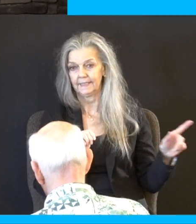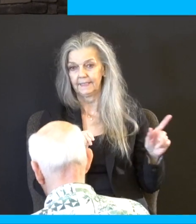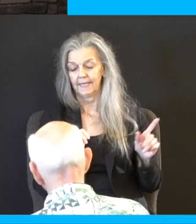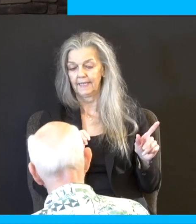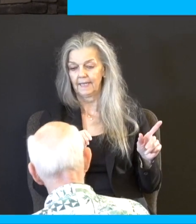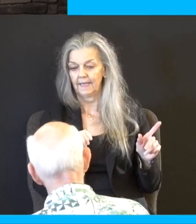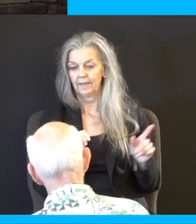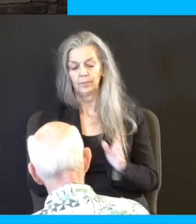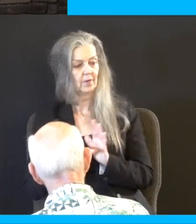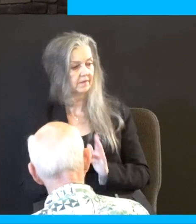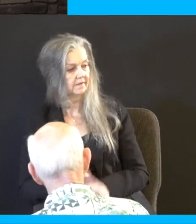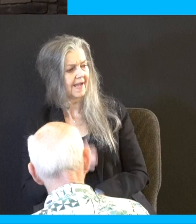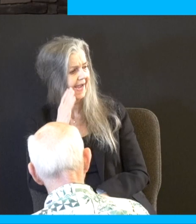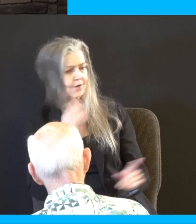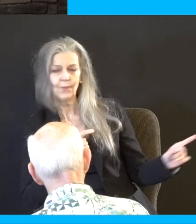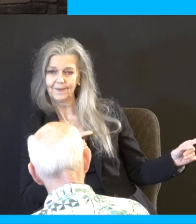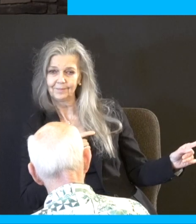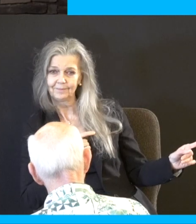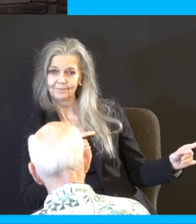And Paul says, I know them. Uh-oh.